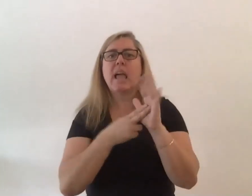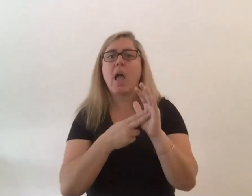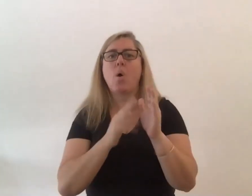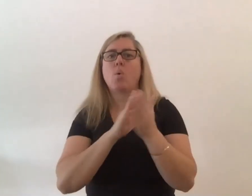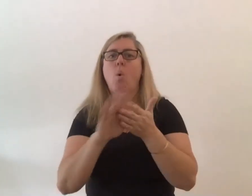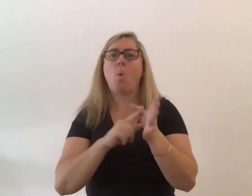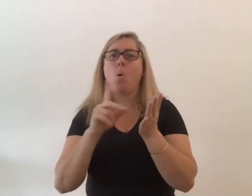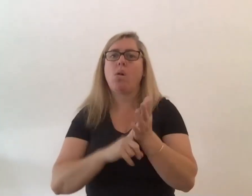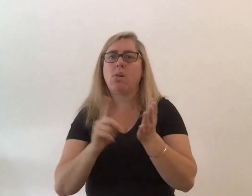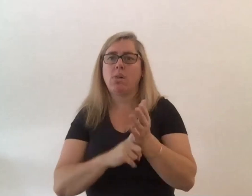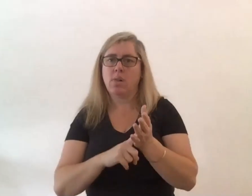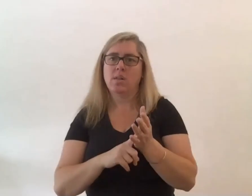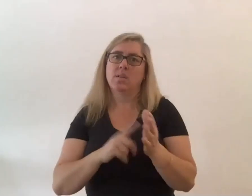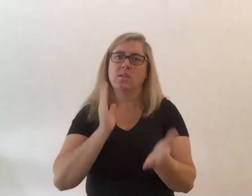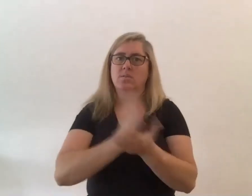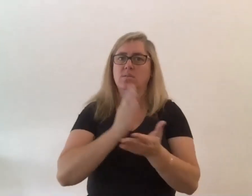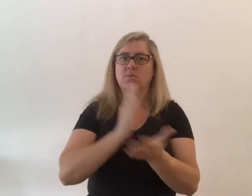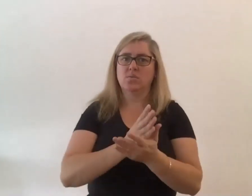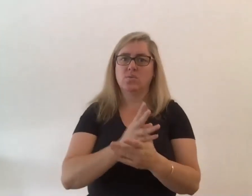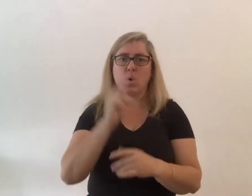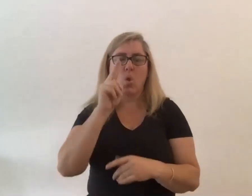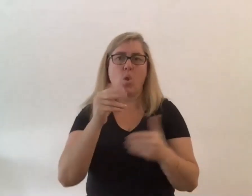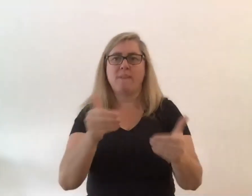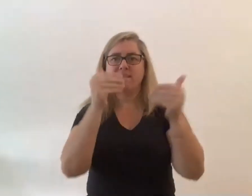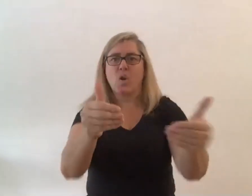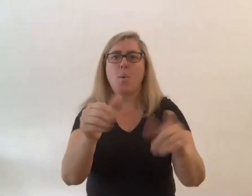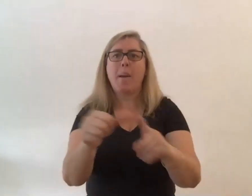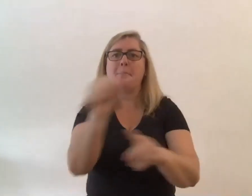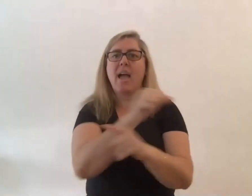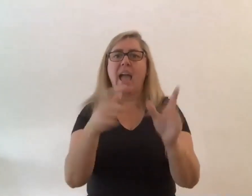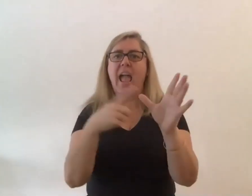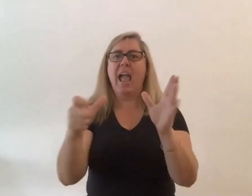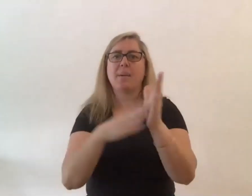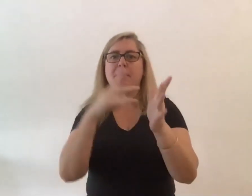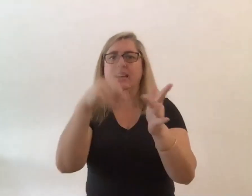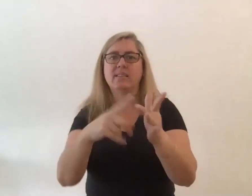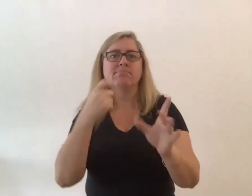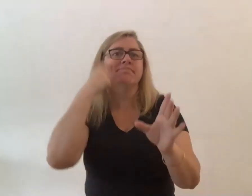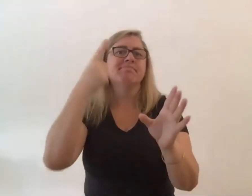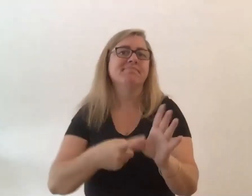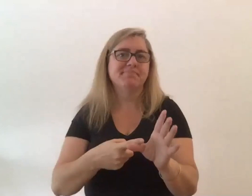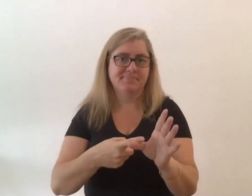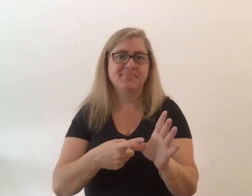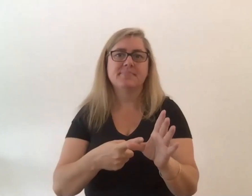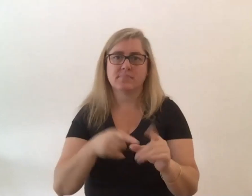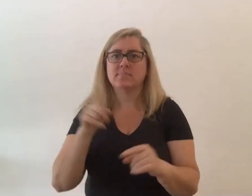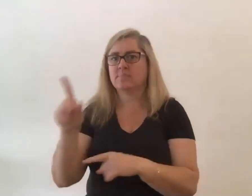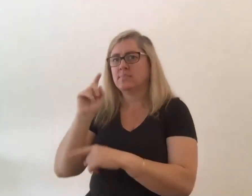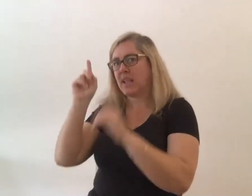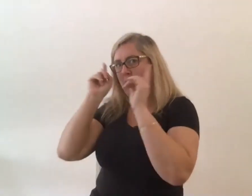looking forward to going back to acme next to you yeah be amazing yeah amazing all right